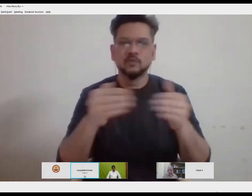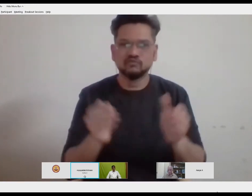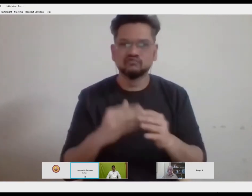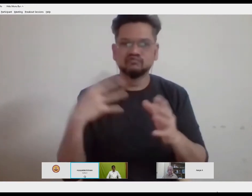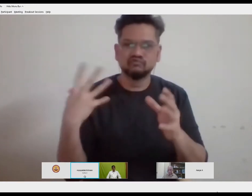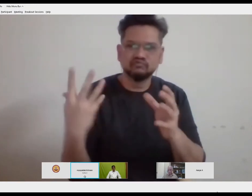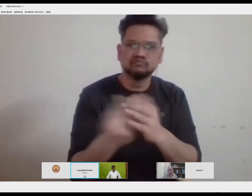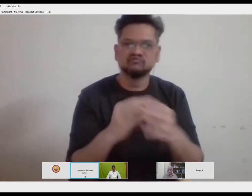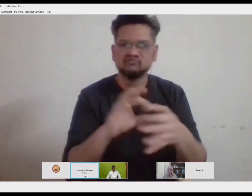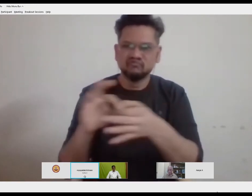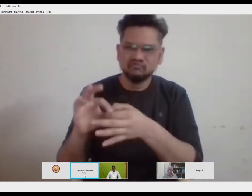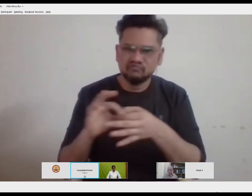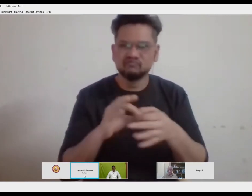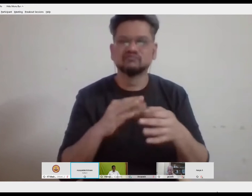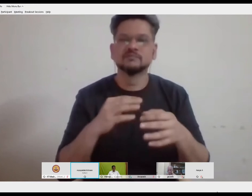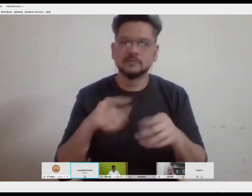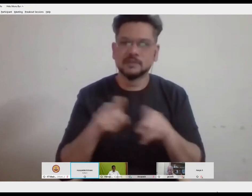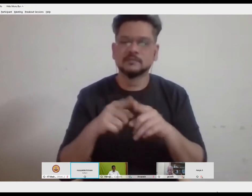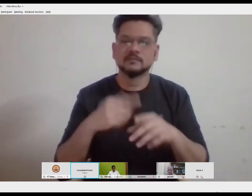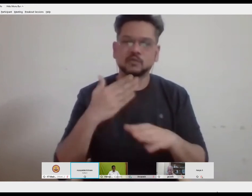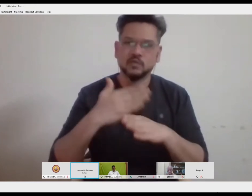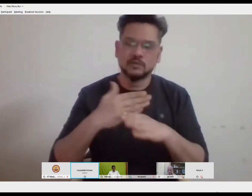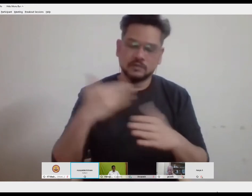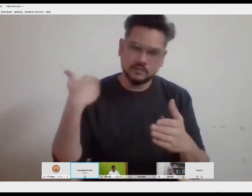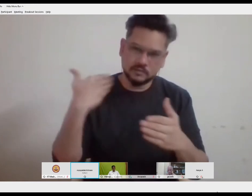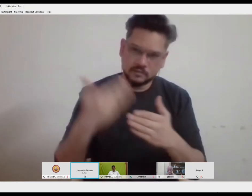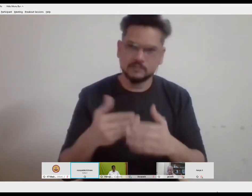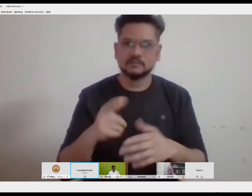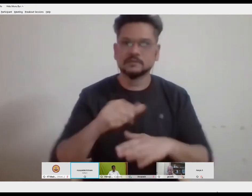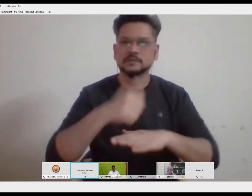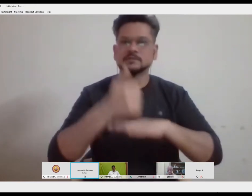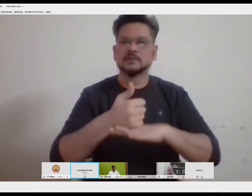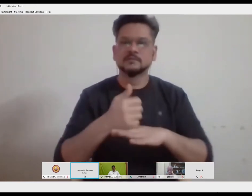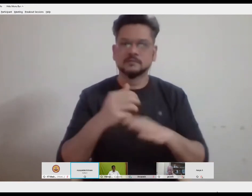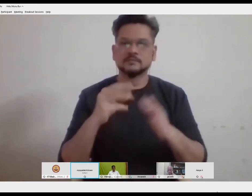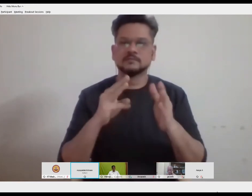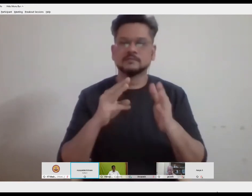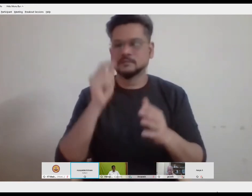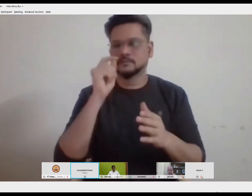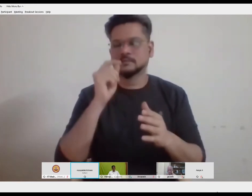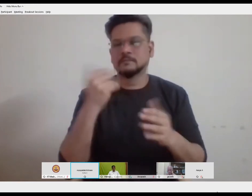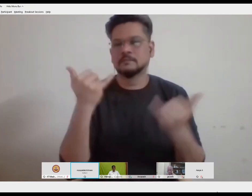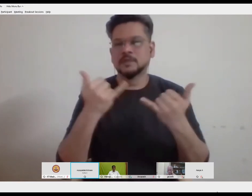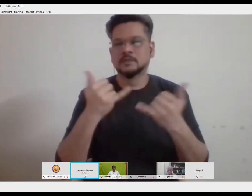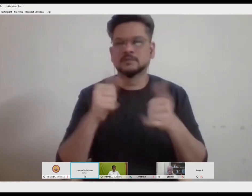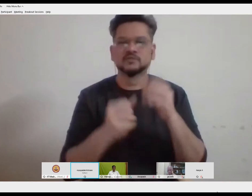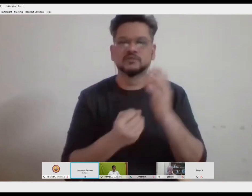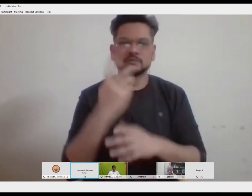by setting up the Madras Association of the Deaf this is way back in the 70s and then